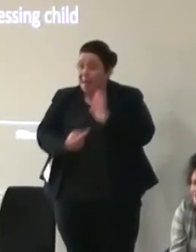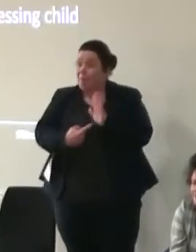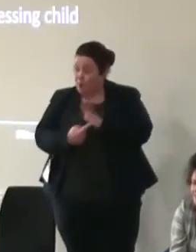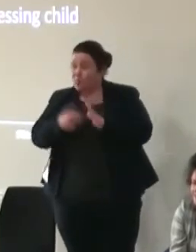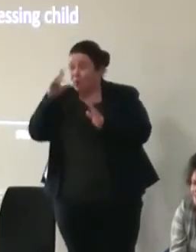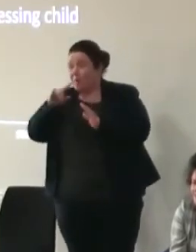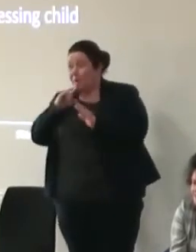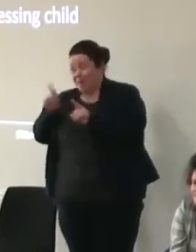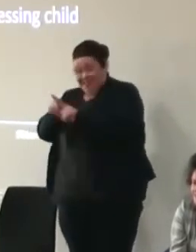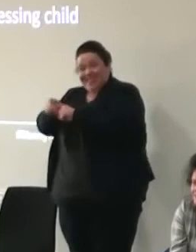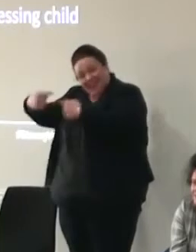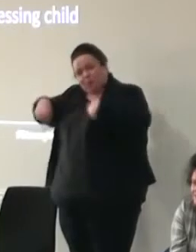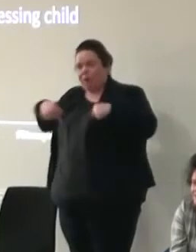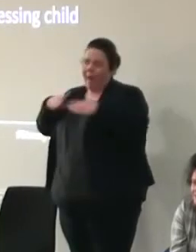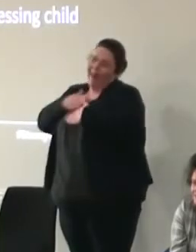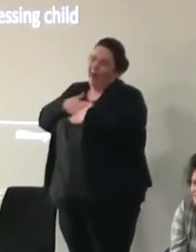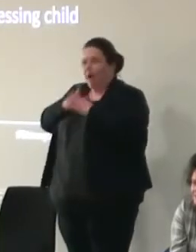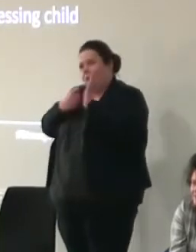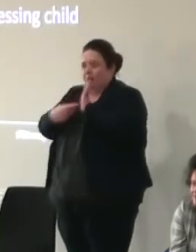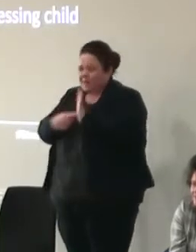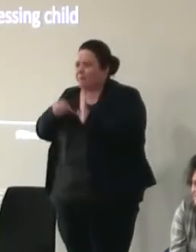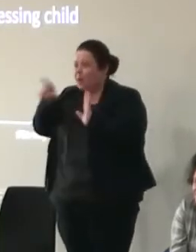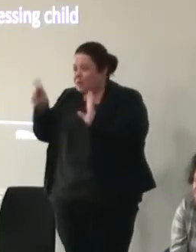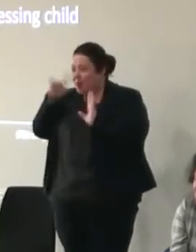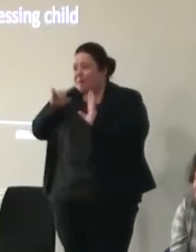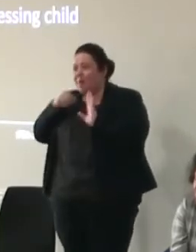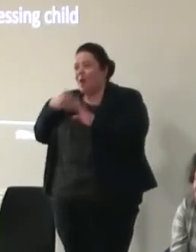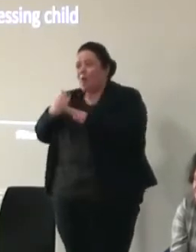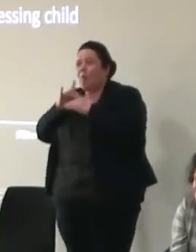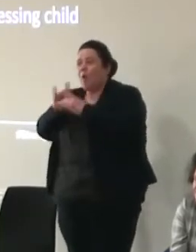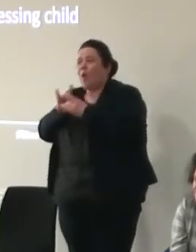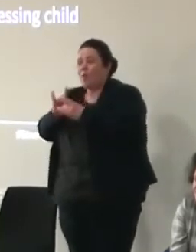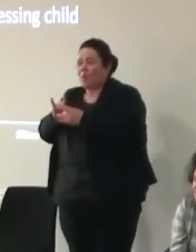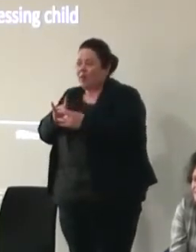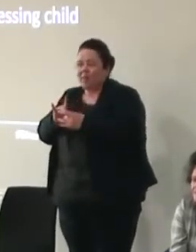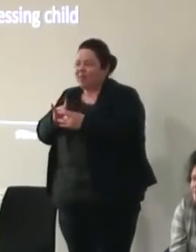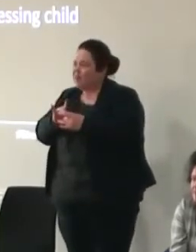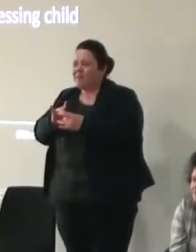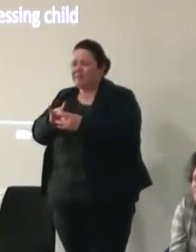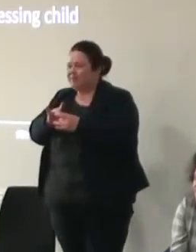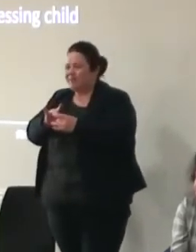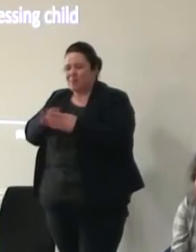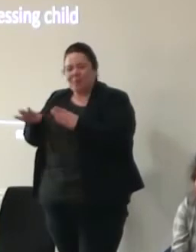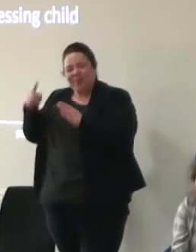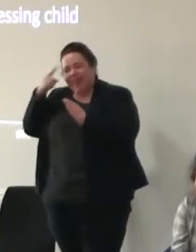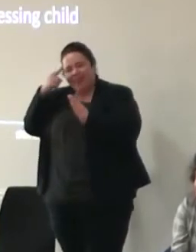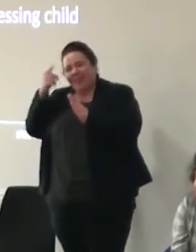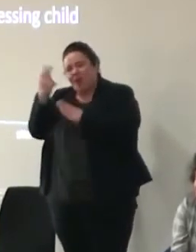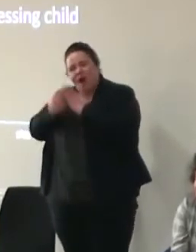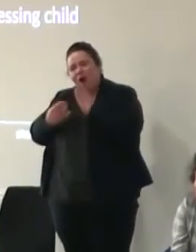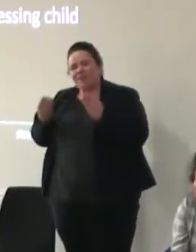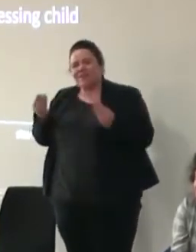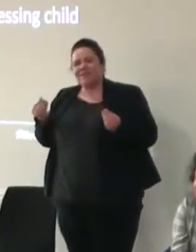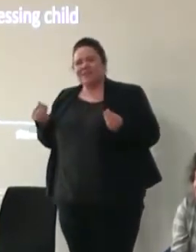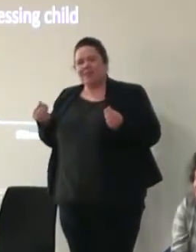it is to to us a lot of the young people i work with wouldn't necessarily um think that art was something that